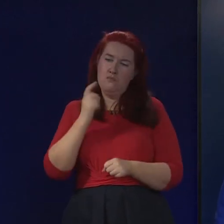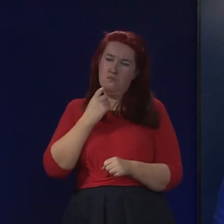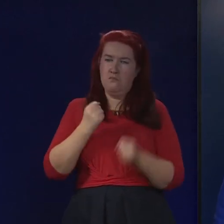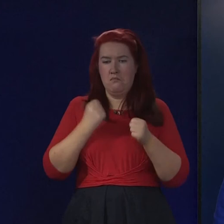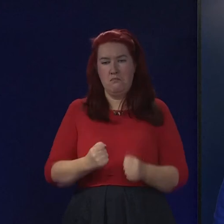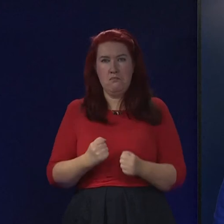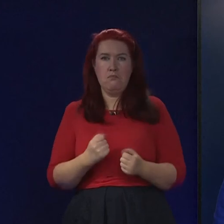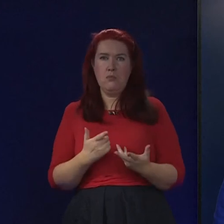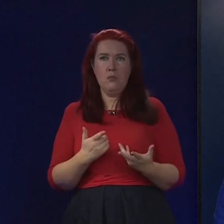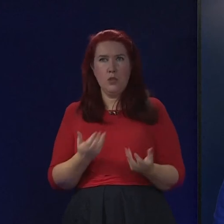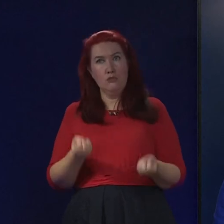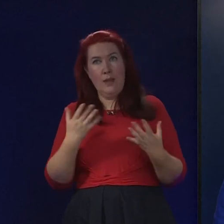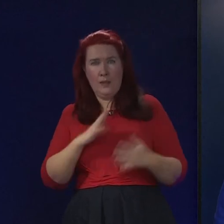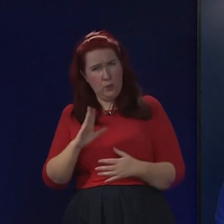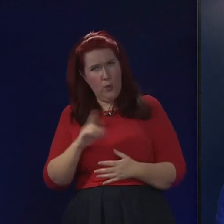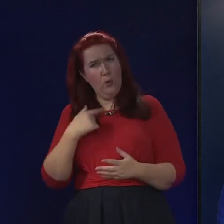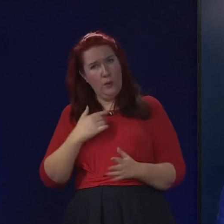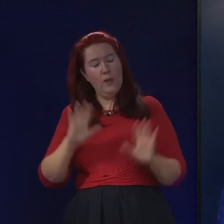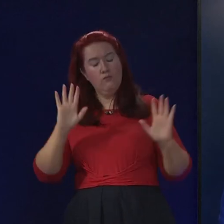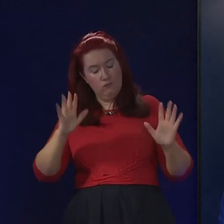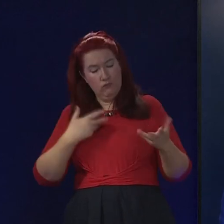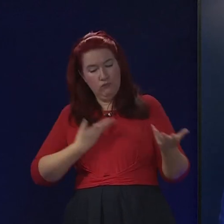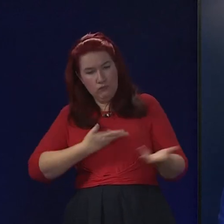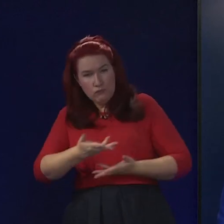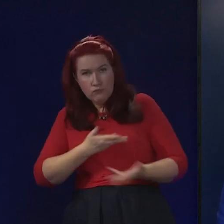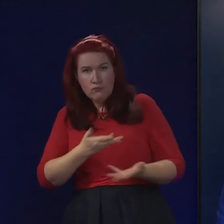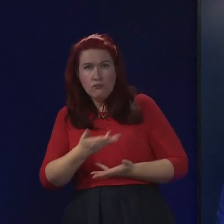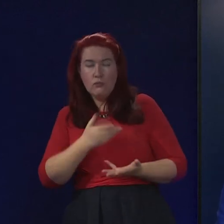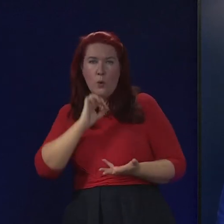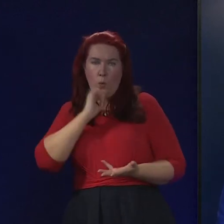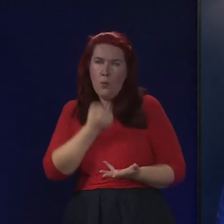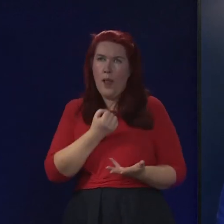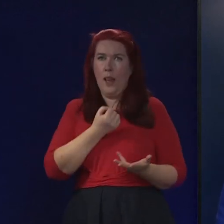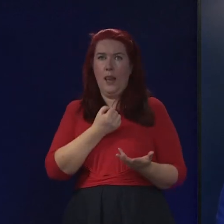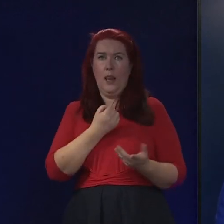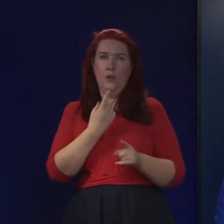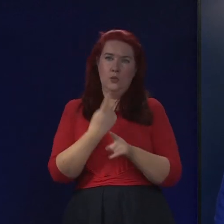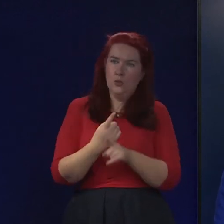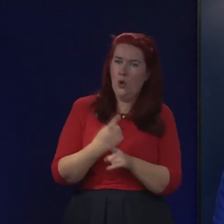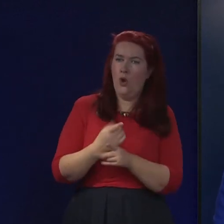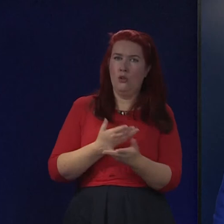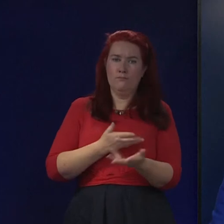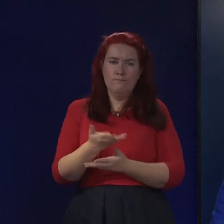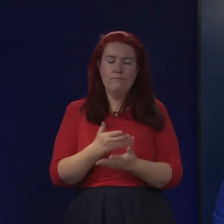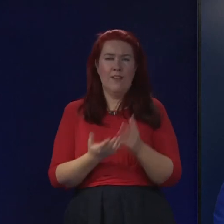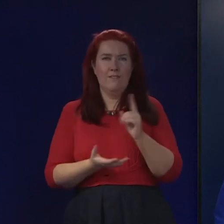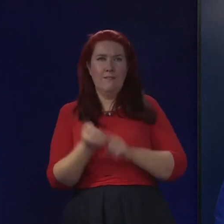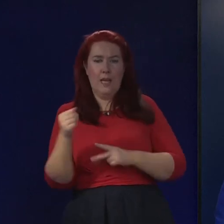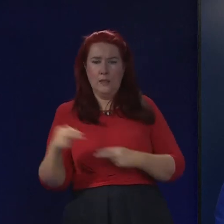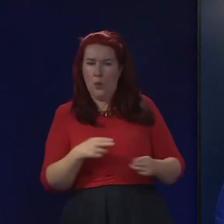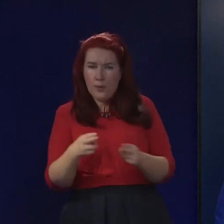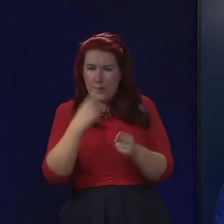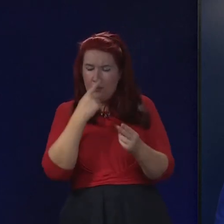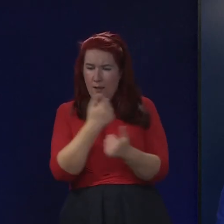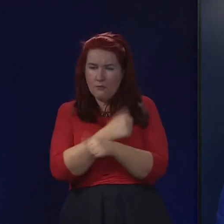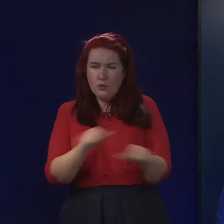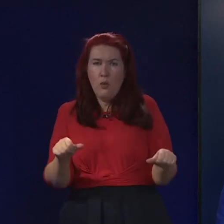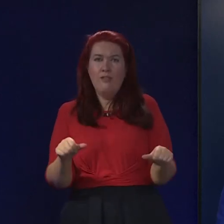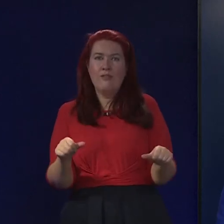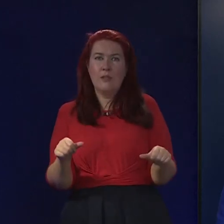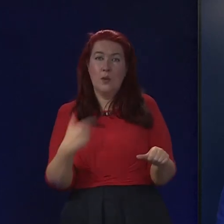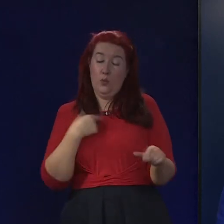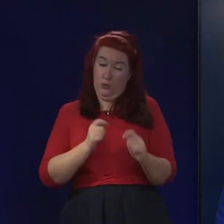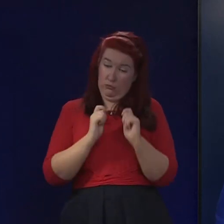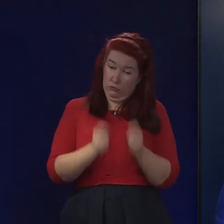in industrial disputes. We are a government that seeks to find resolutions to disputes, a government that tries to treat